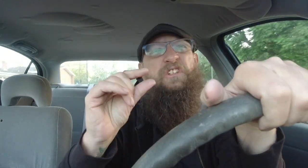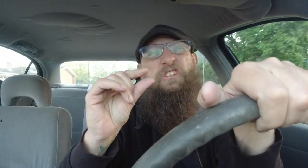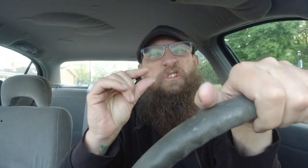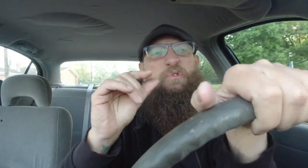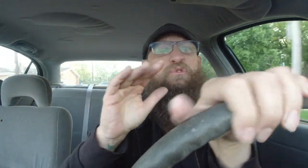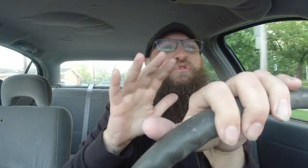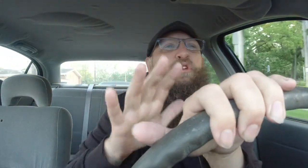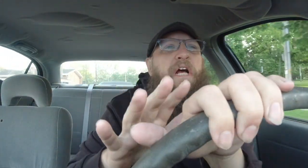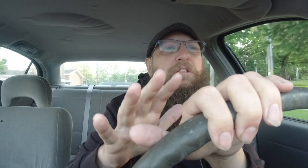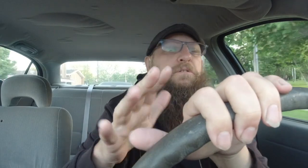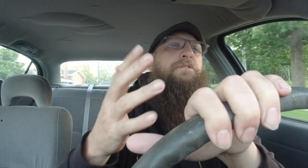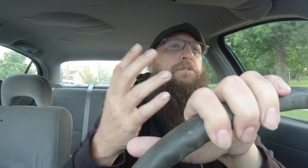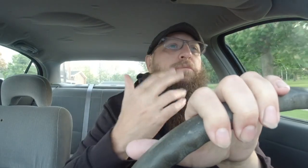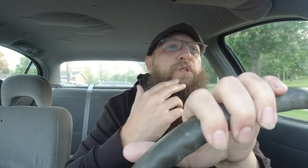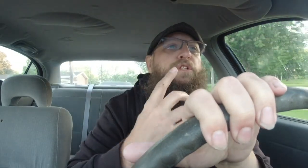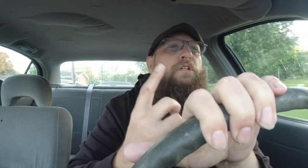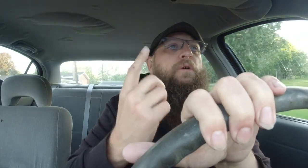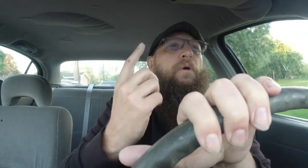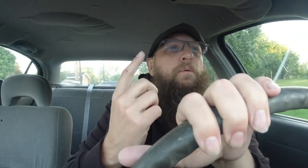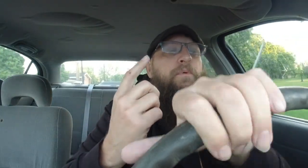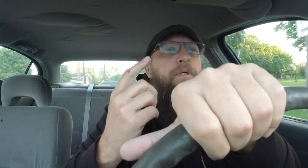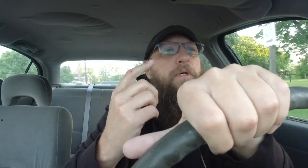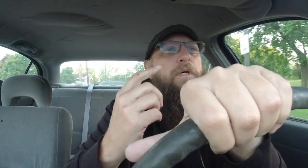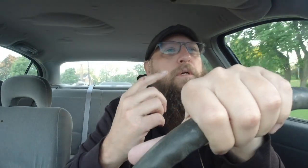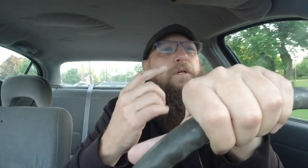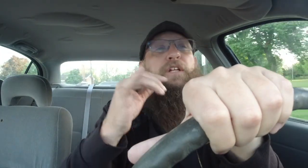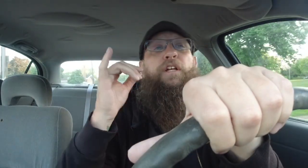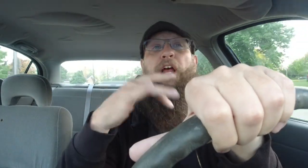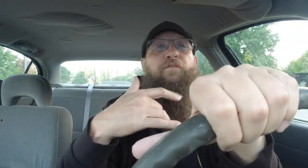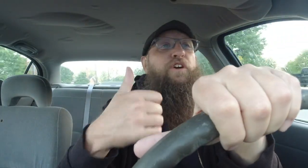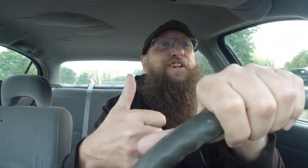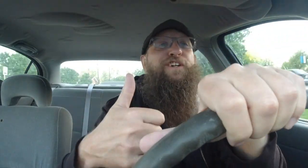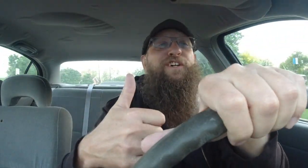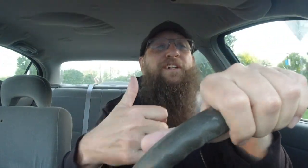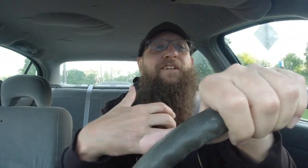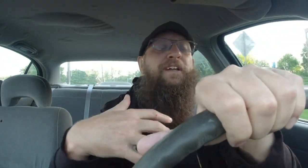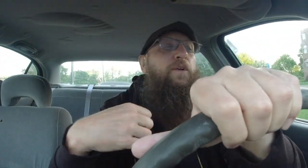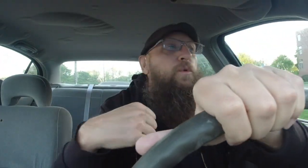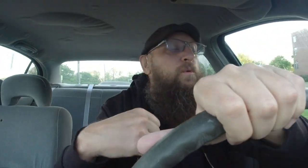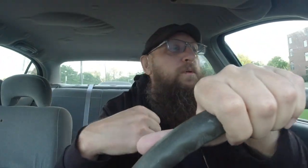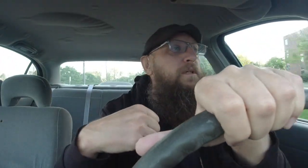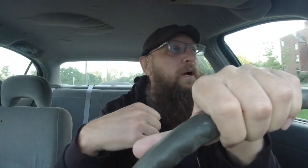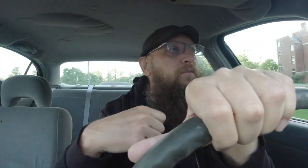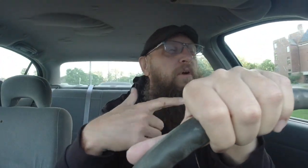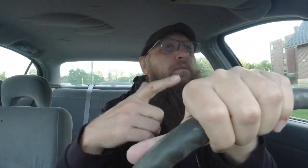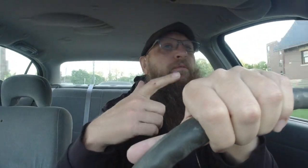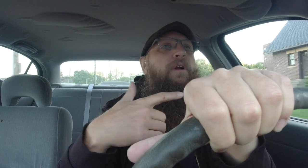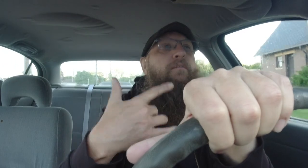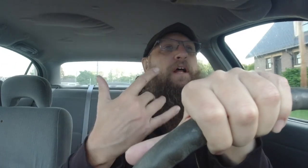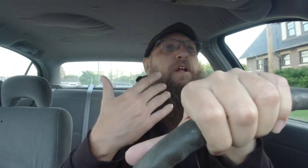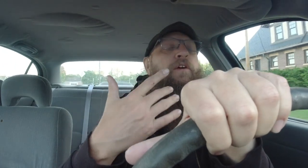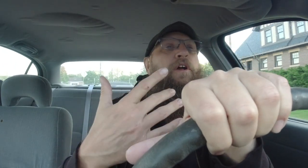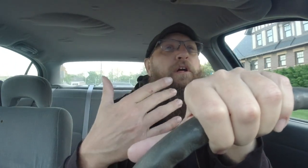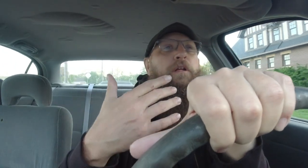little stressed especially if you go up and today i feel good like whoo you know i'm finally doing good